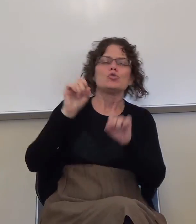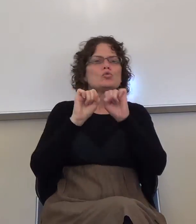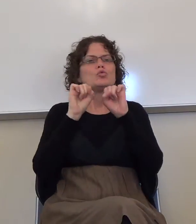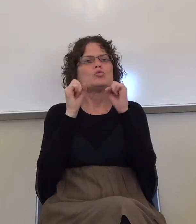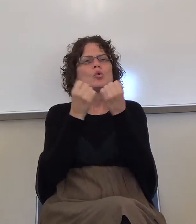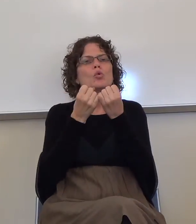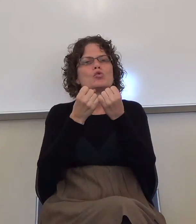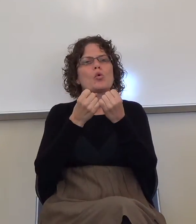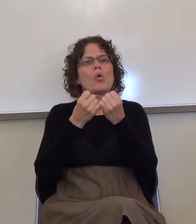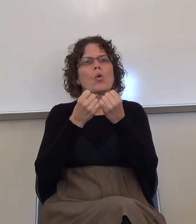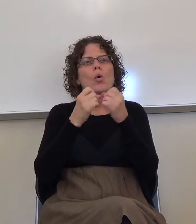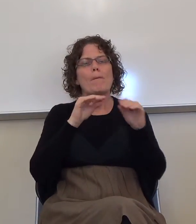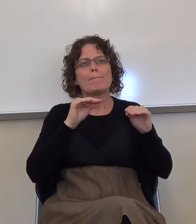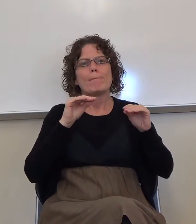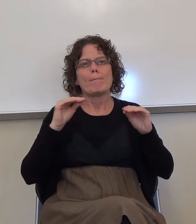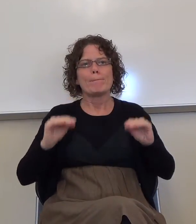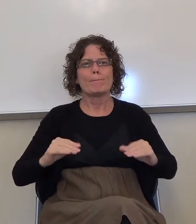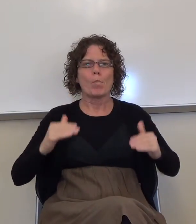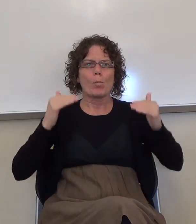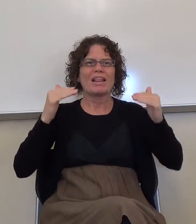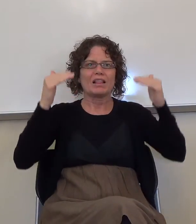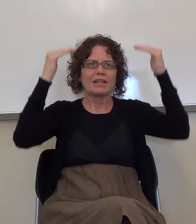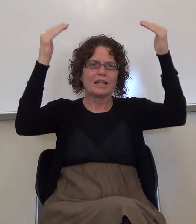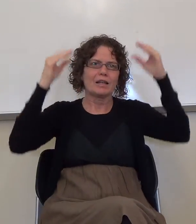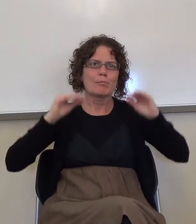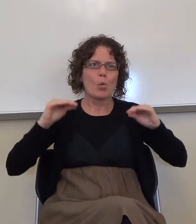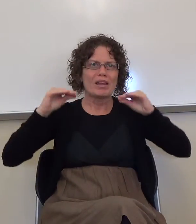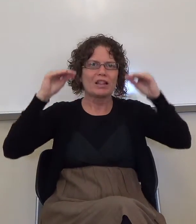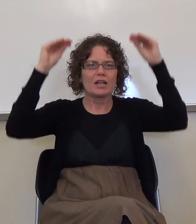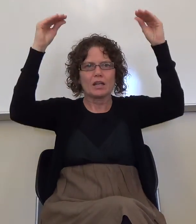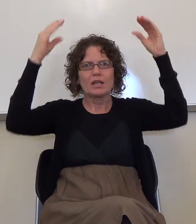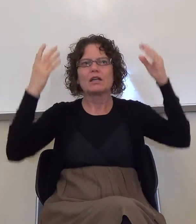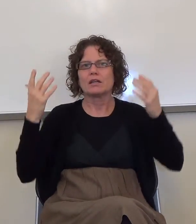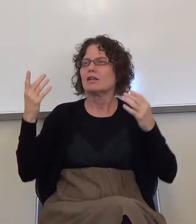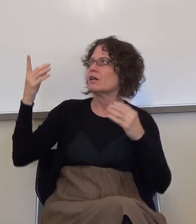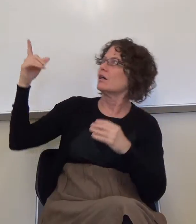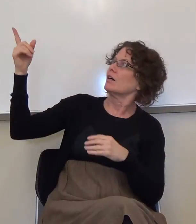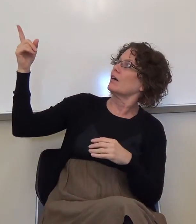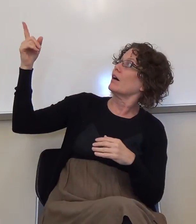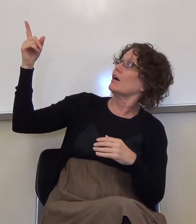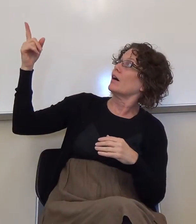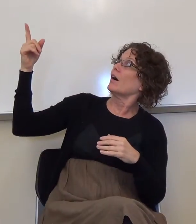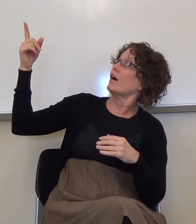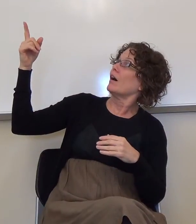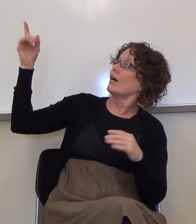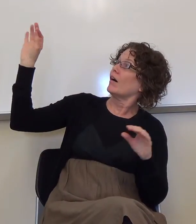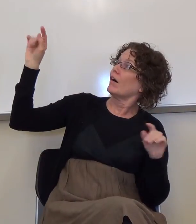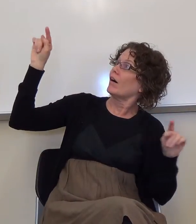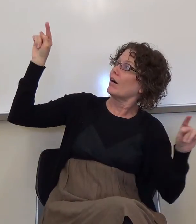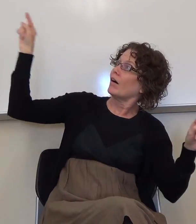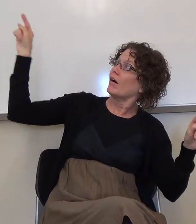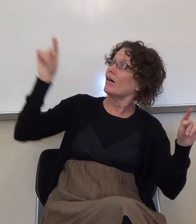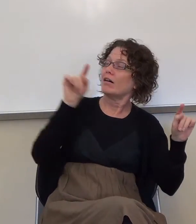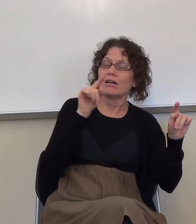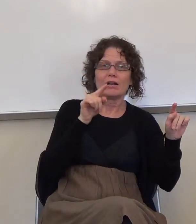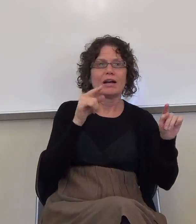And yes, if that's what they give you and that's the restatement clue, I would like you to write that down.